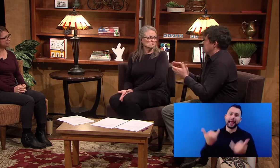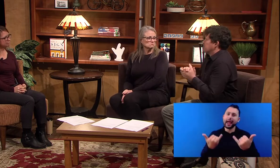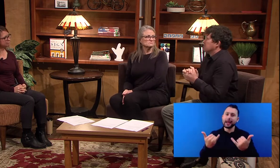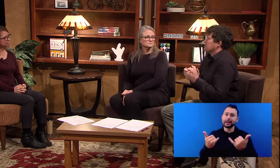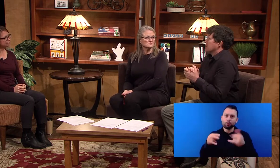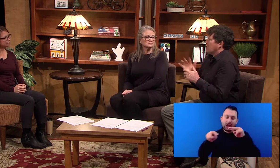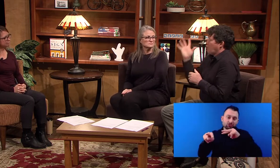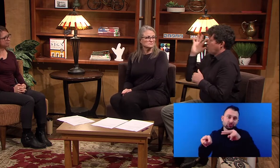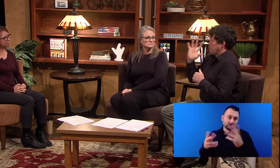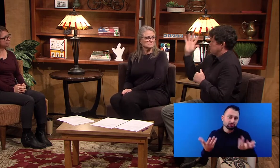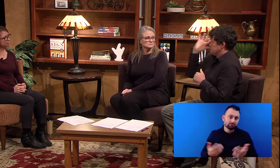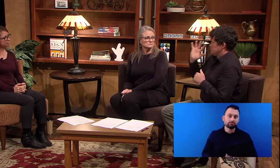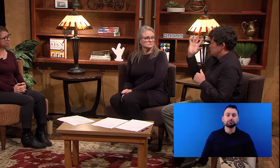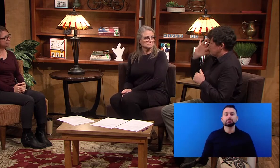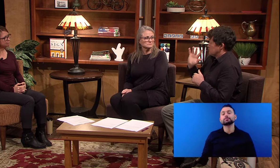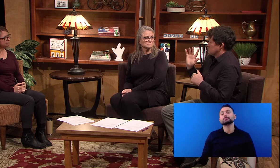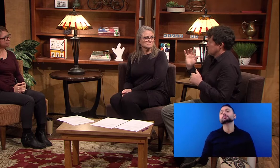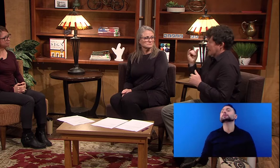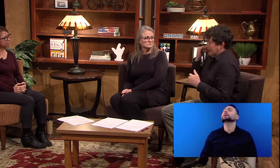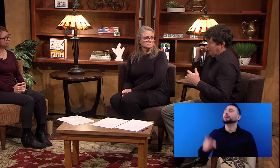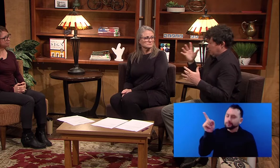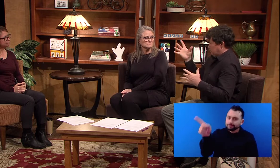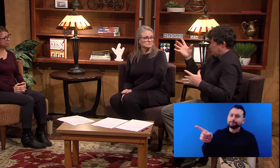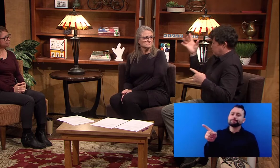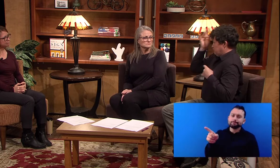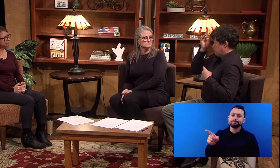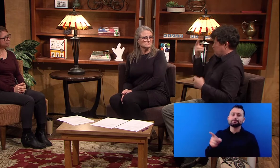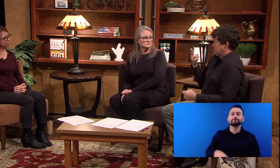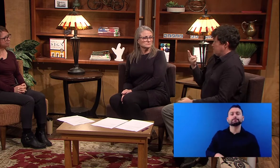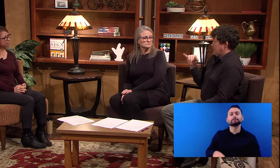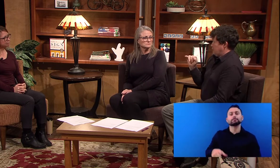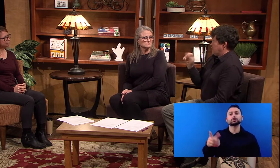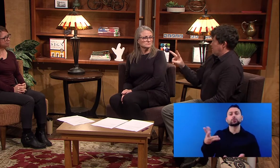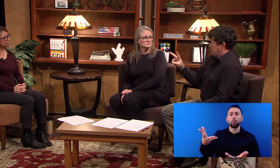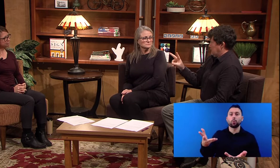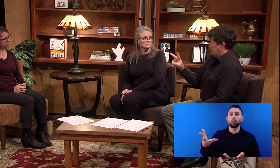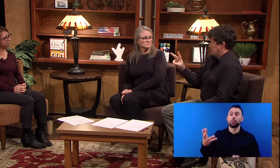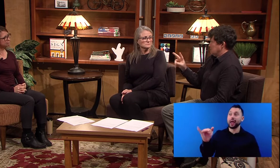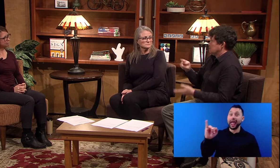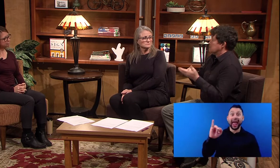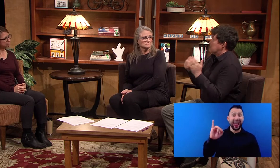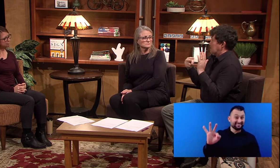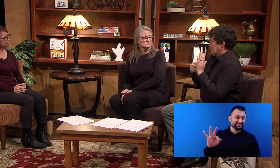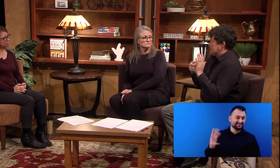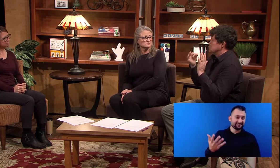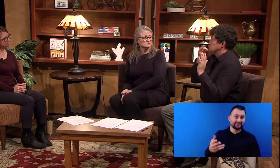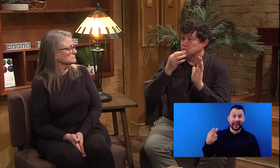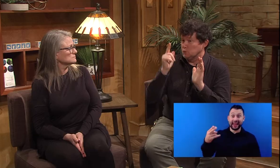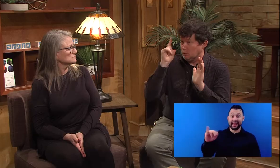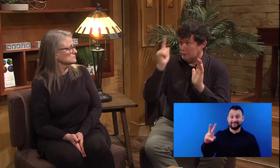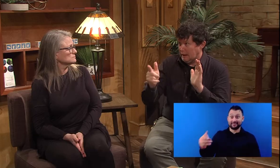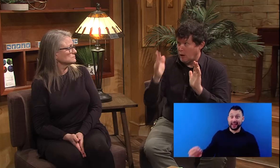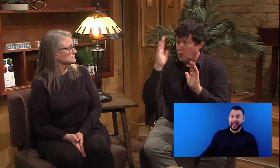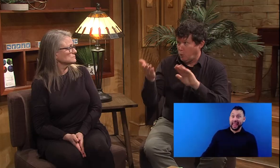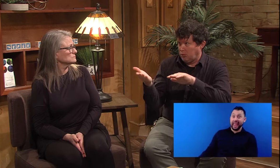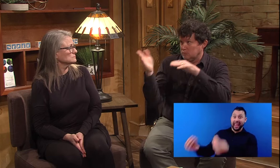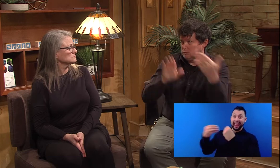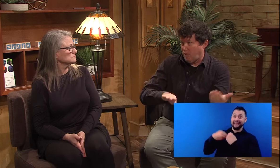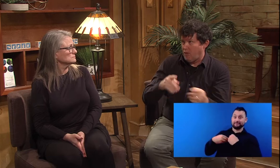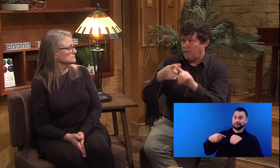My question kind of relates to that. Um, before, if you had contracted HIV, um,